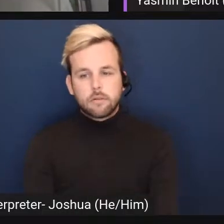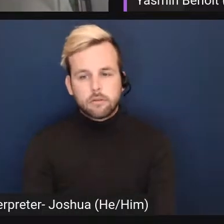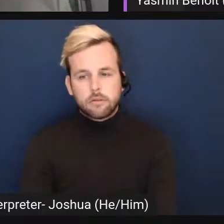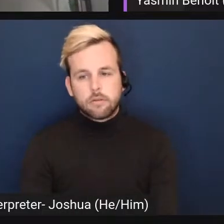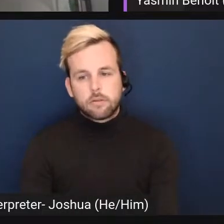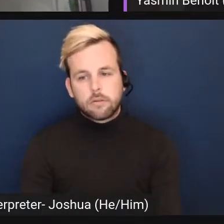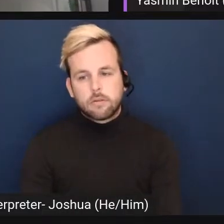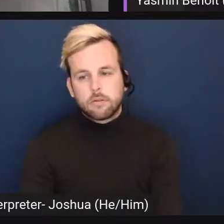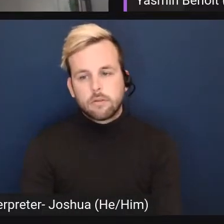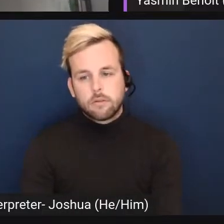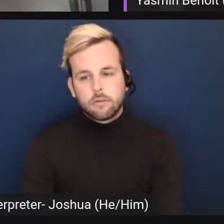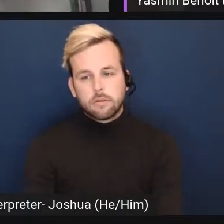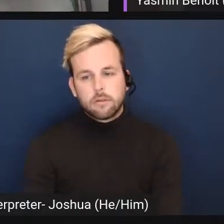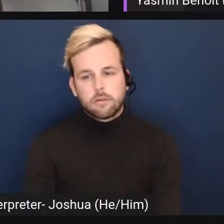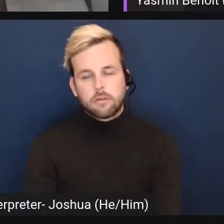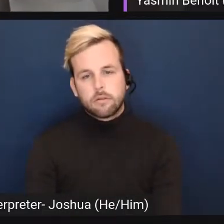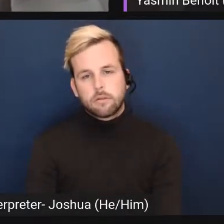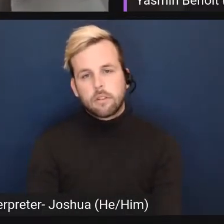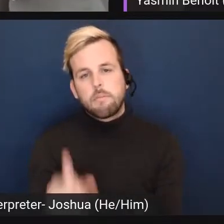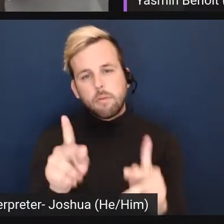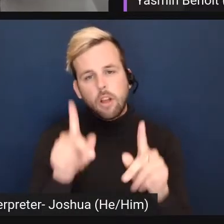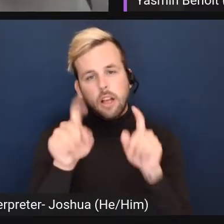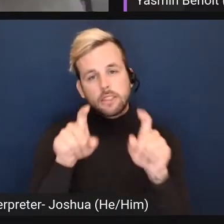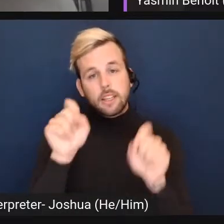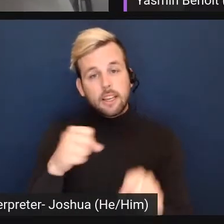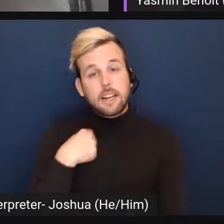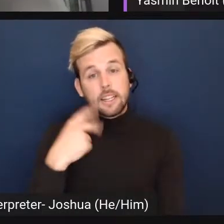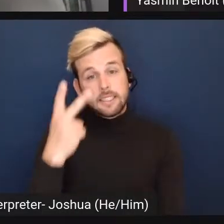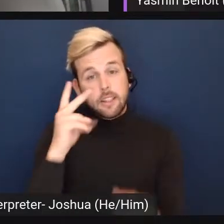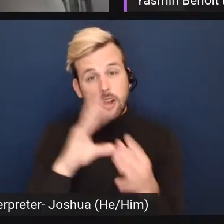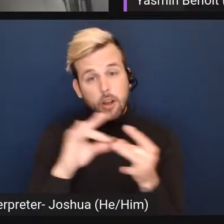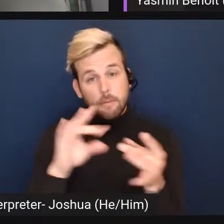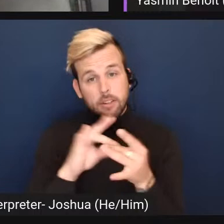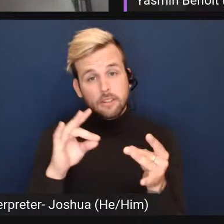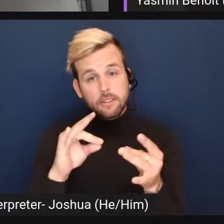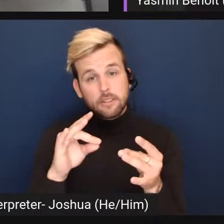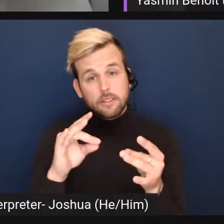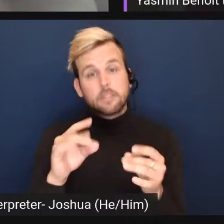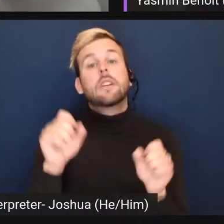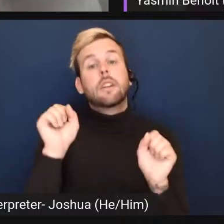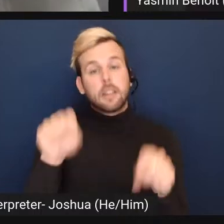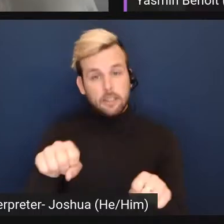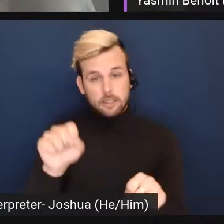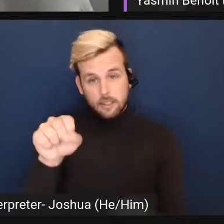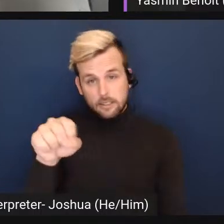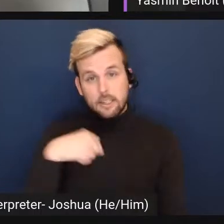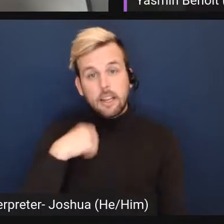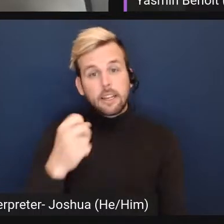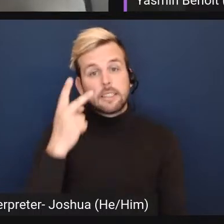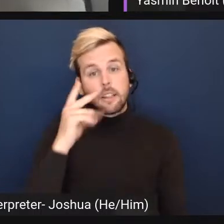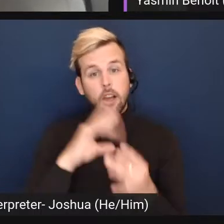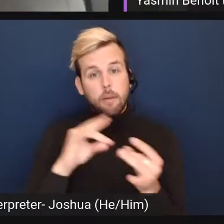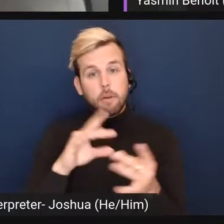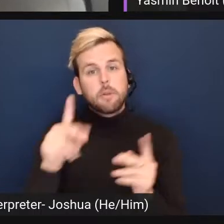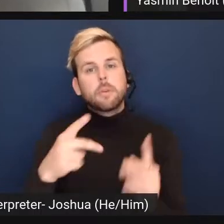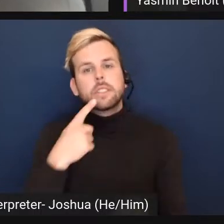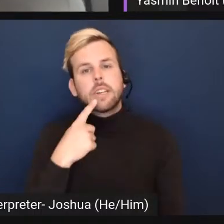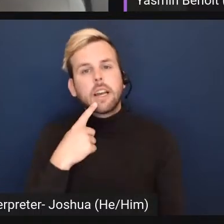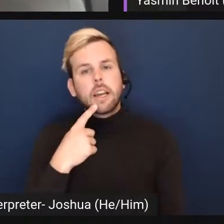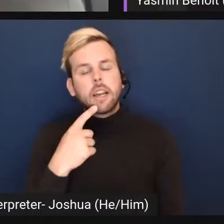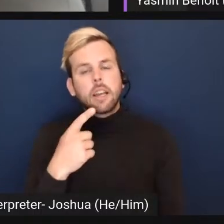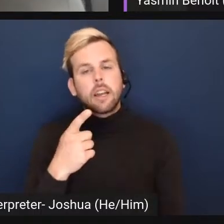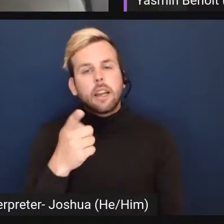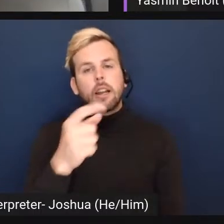I just wanted to say, people are asking, can I see the comments? Yes, I can see the comments. People are saying, I'm not saying